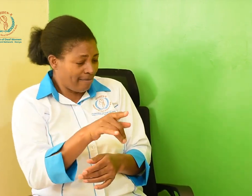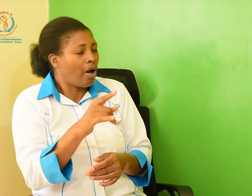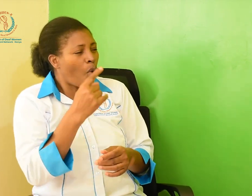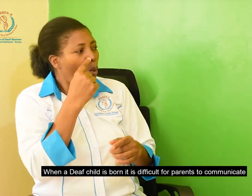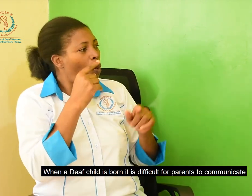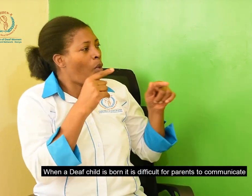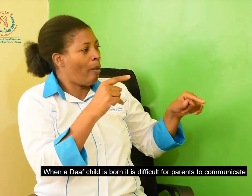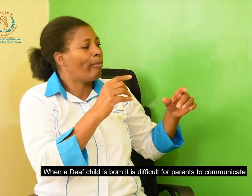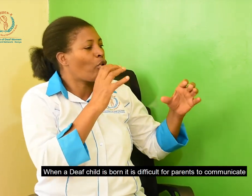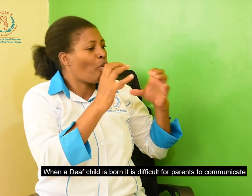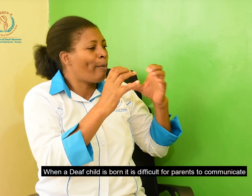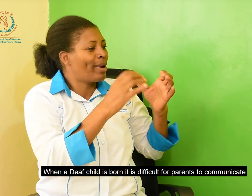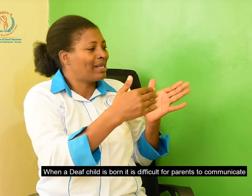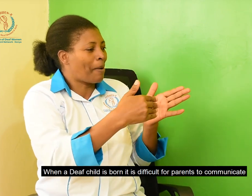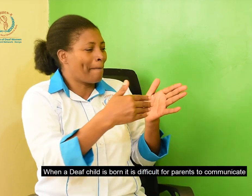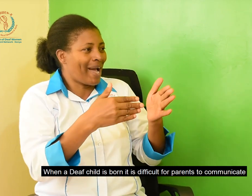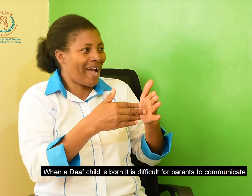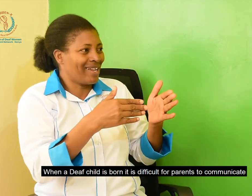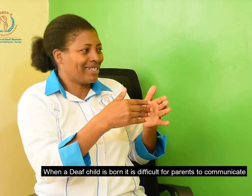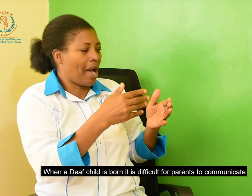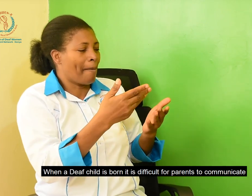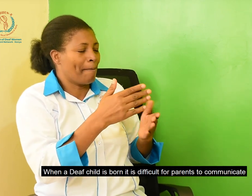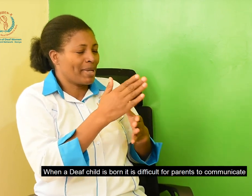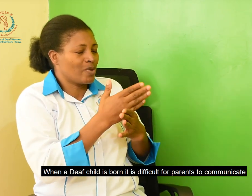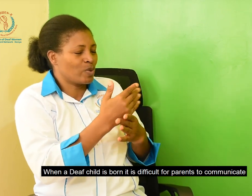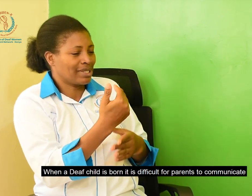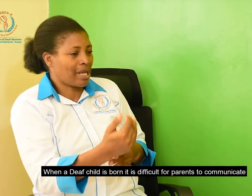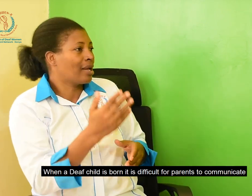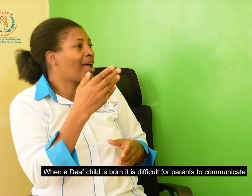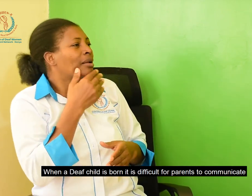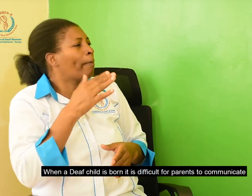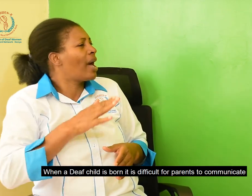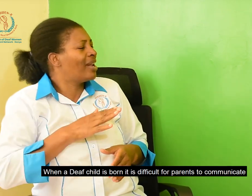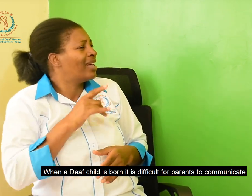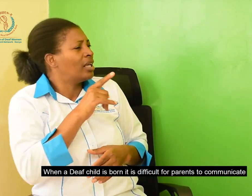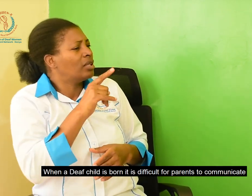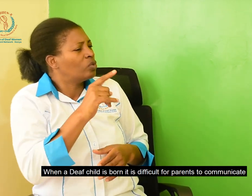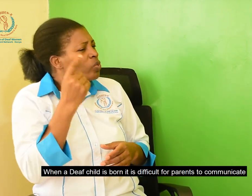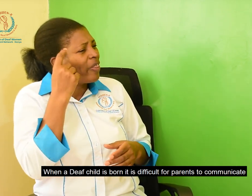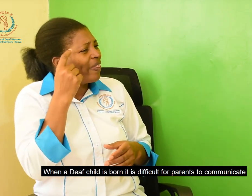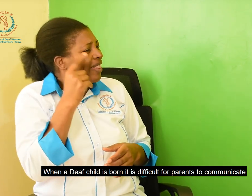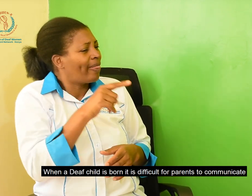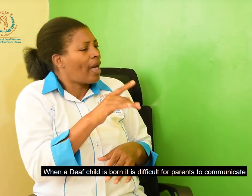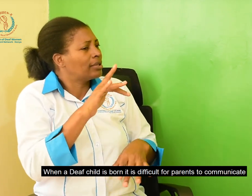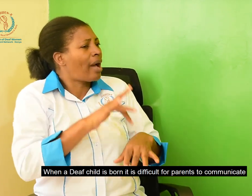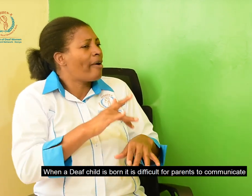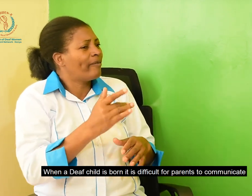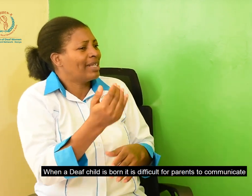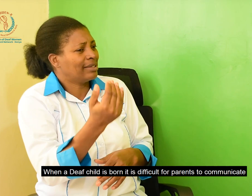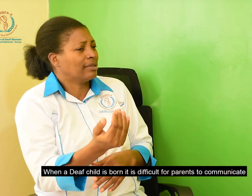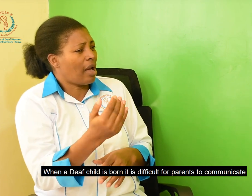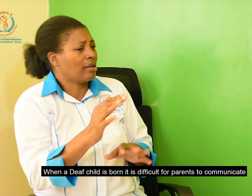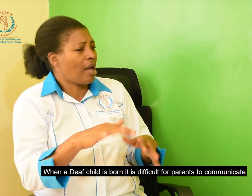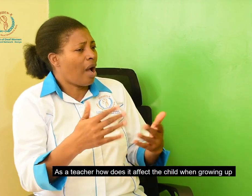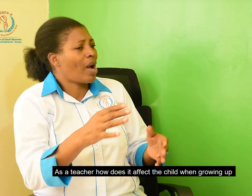When a child is born who is deaf, some parents, it becomes difficult to communicate as a teacher.